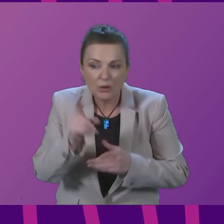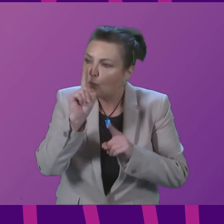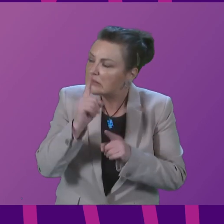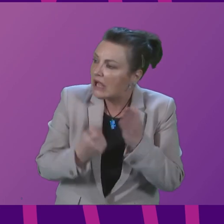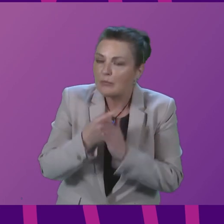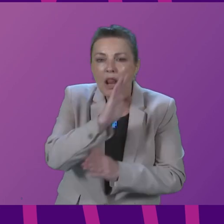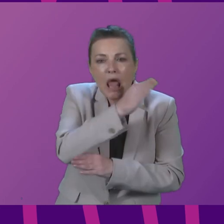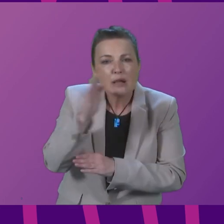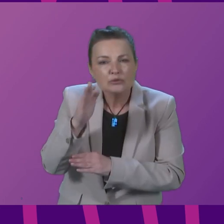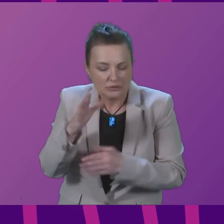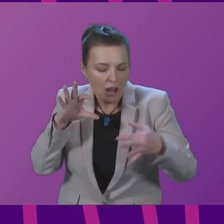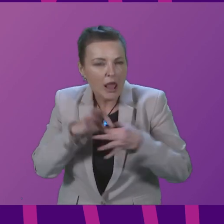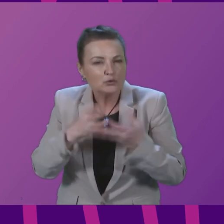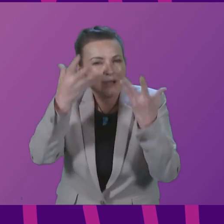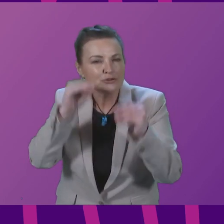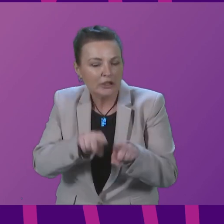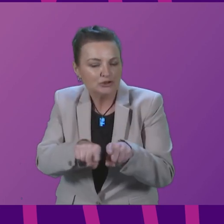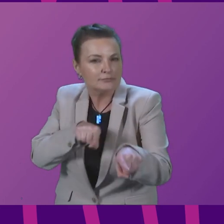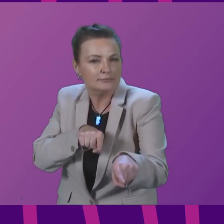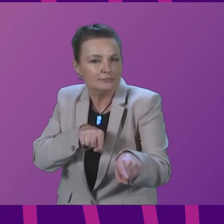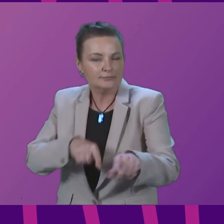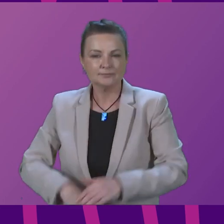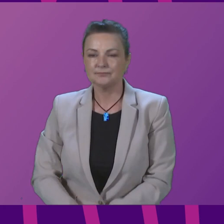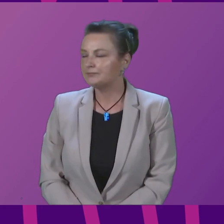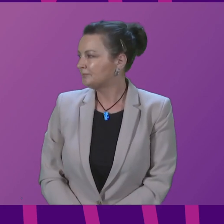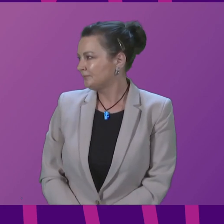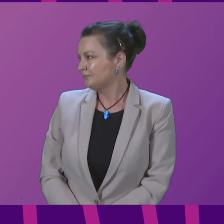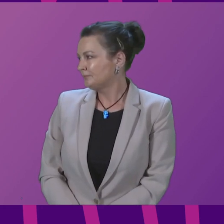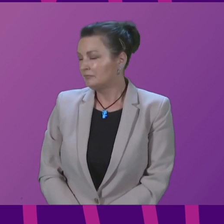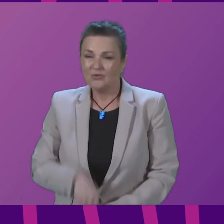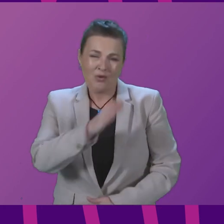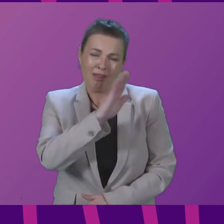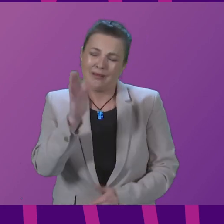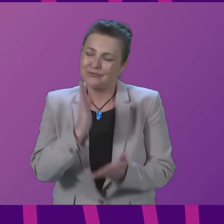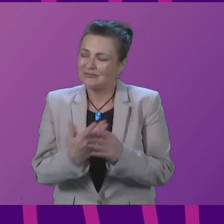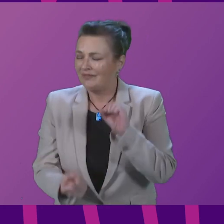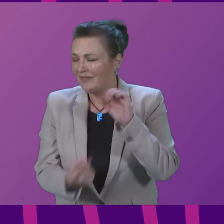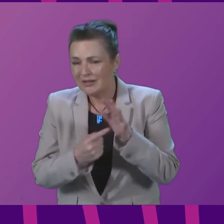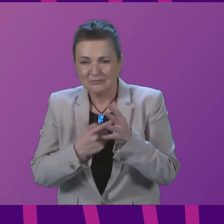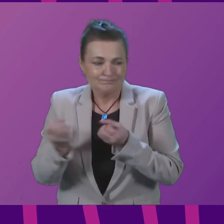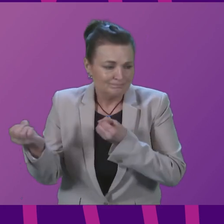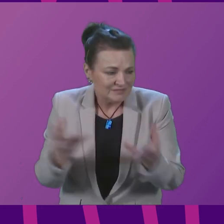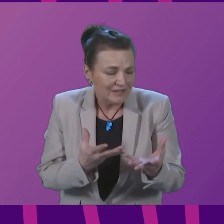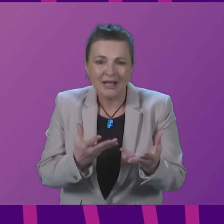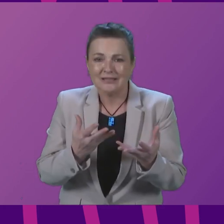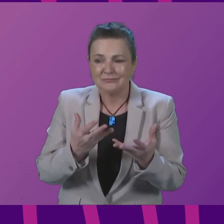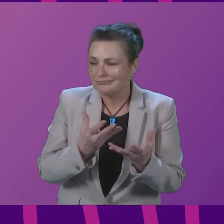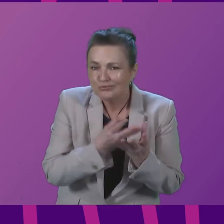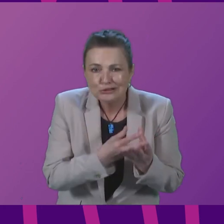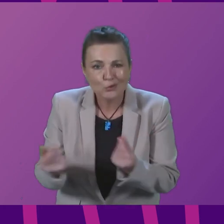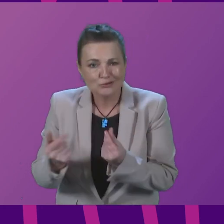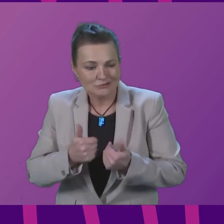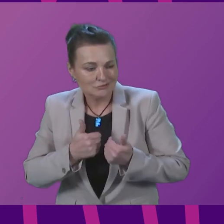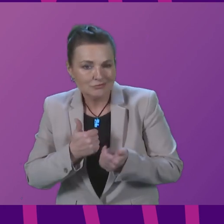First Minister. Libraries deliver a range of benefits providing vital access to learning materials and resources, helping improve literacy and of course